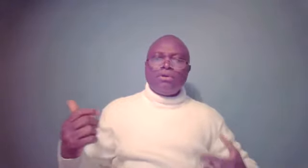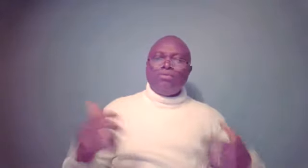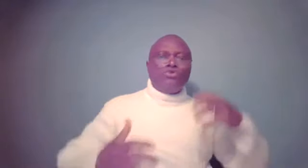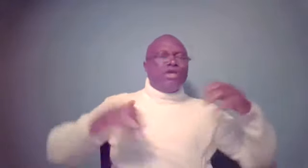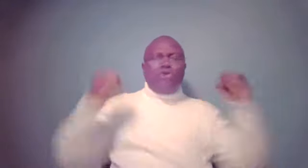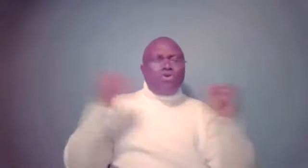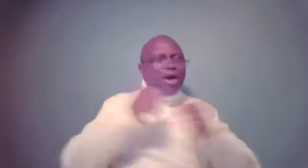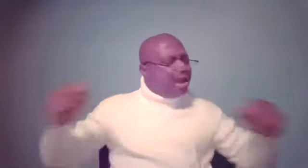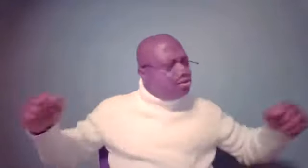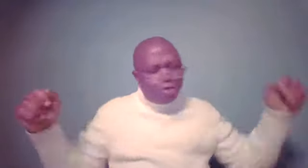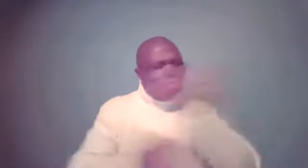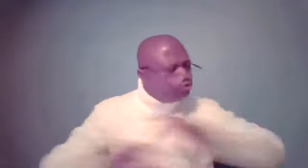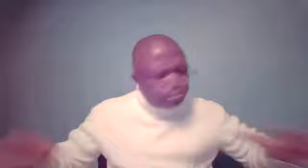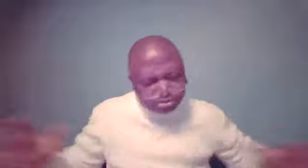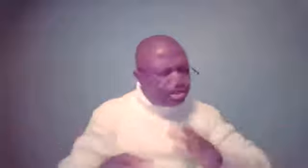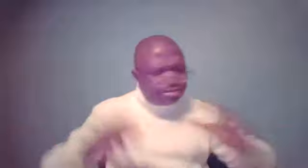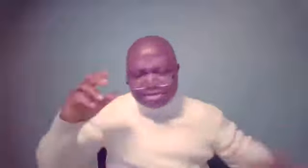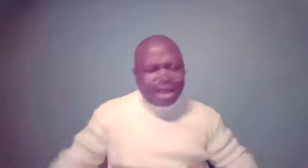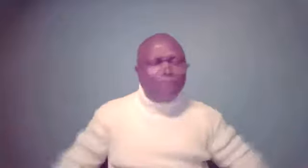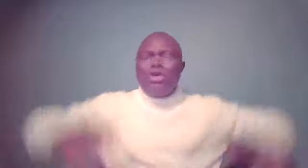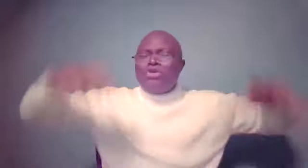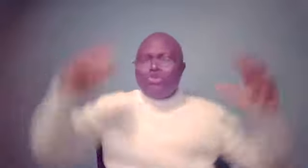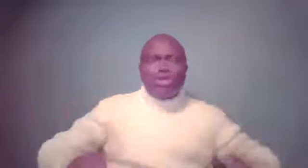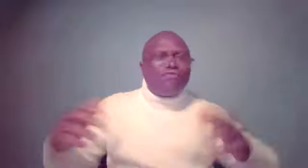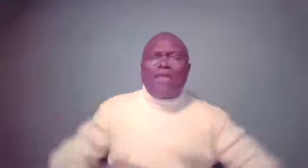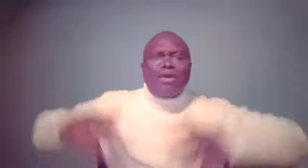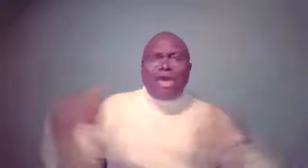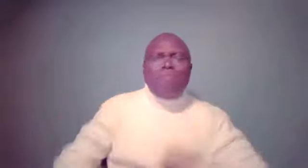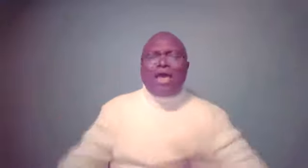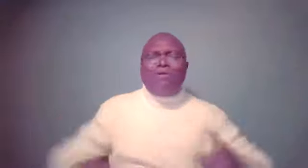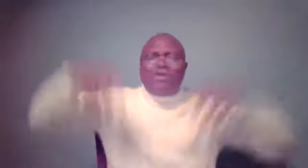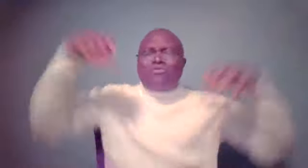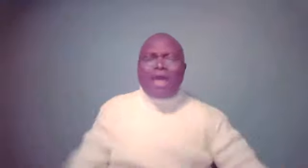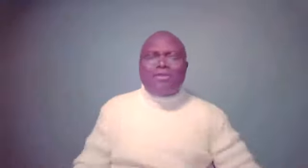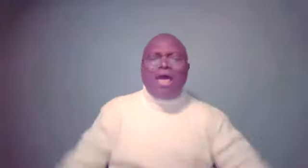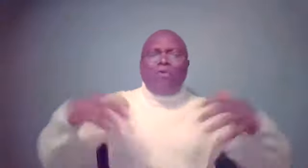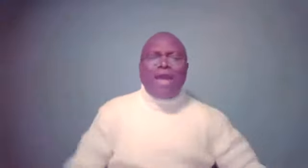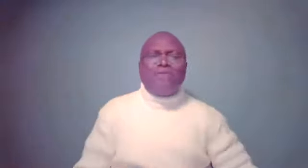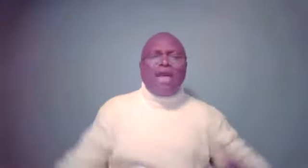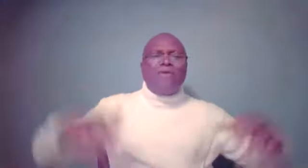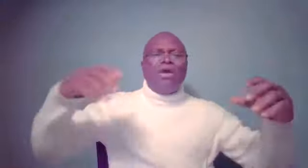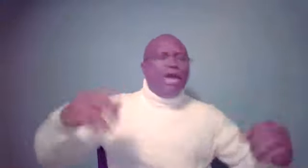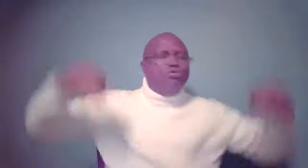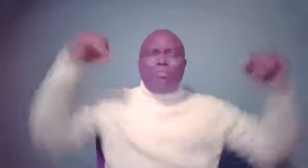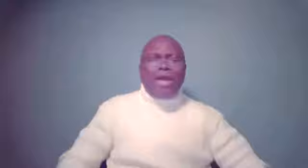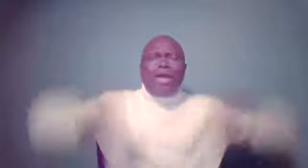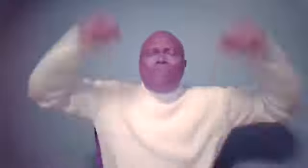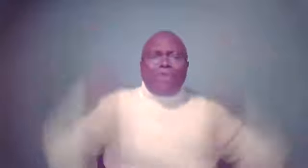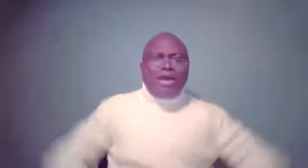But you say, no, no, no, I don't want to be rejected now. Just Father, get me out of it right now, right now. And you pray and pray